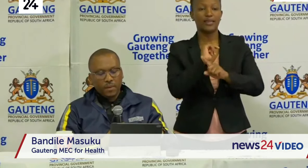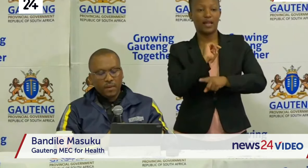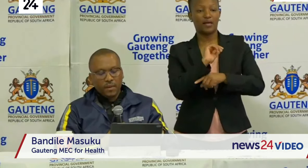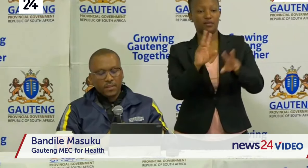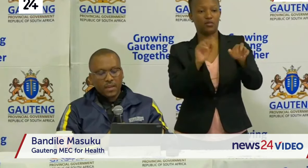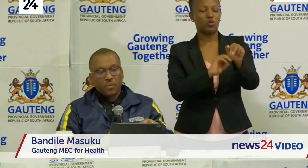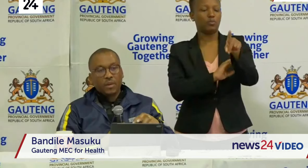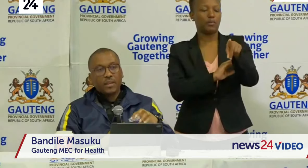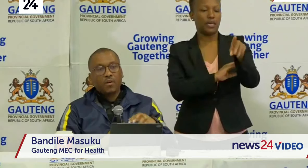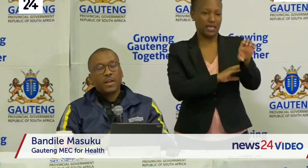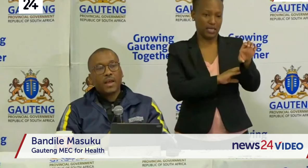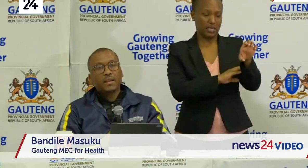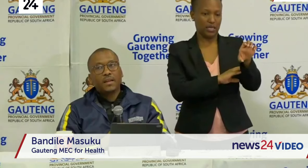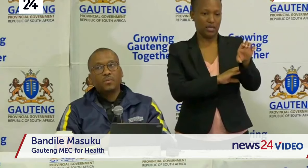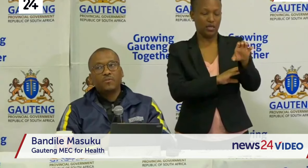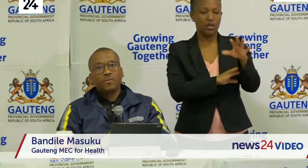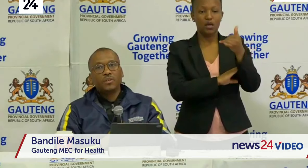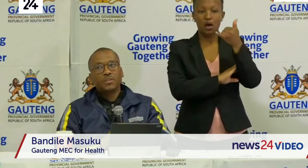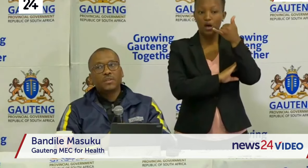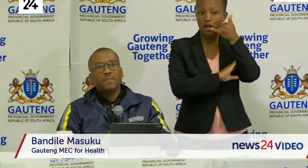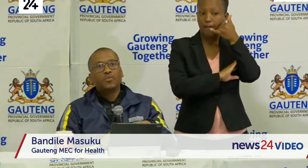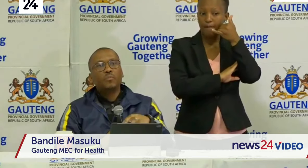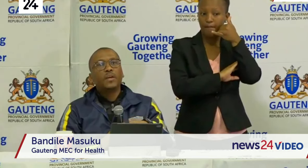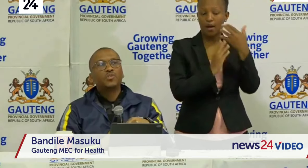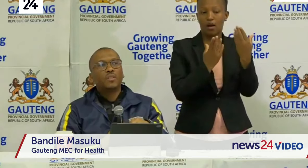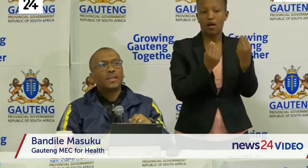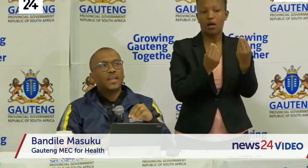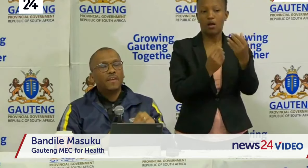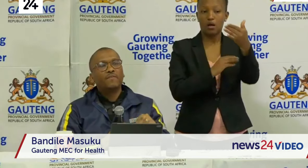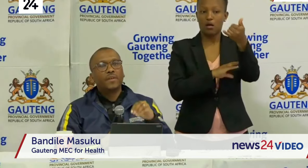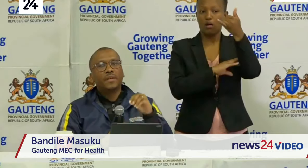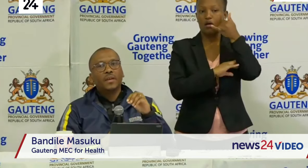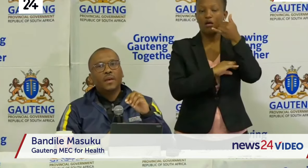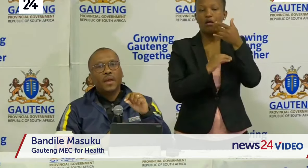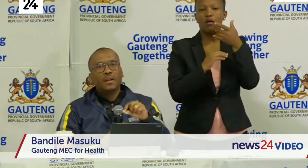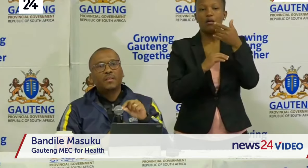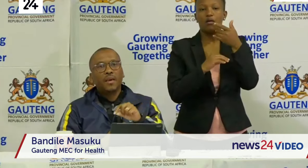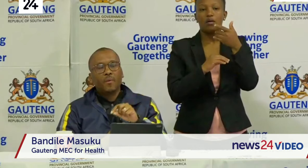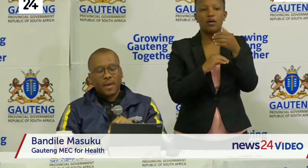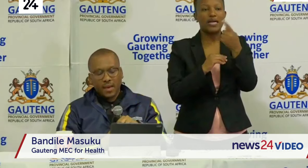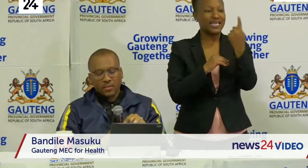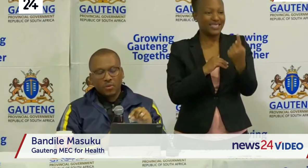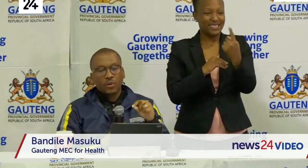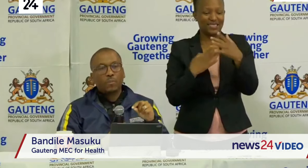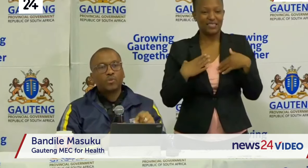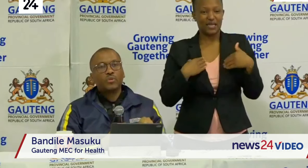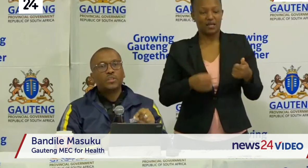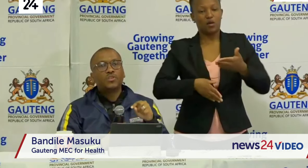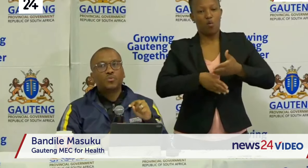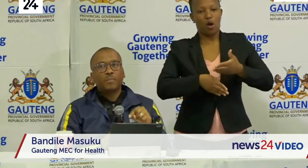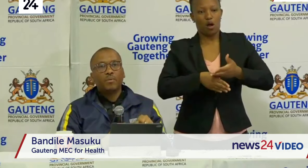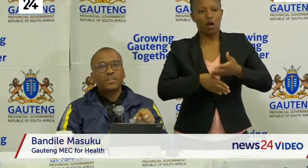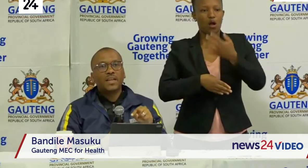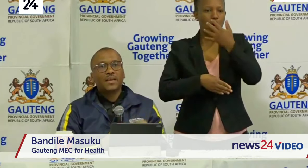on PPE is that the hotline that we have launched to make sure that every healthcare worker has got an opportunity